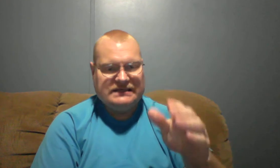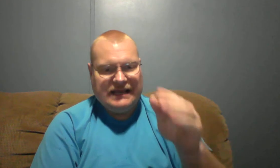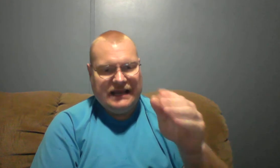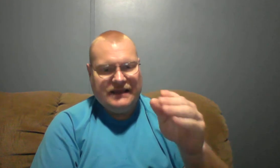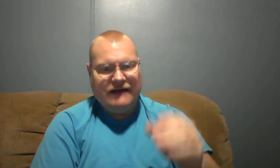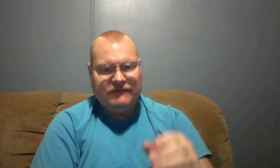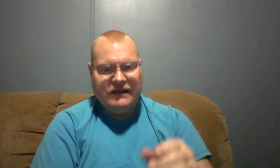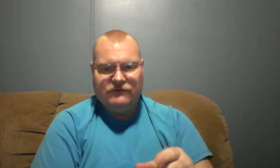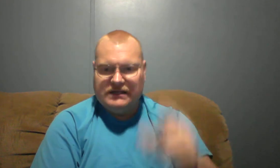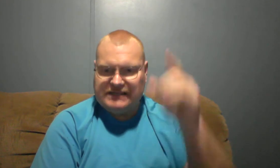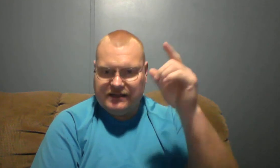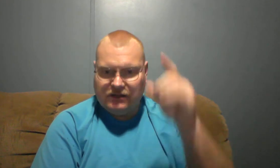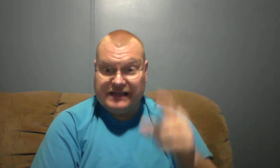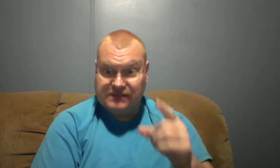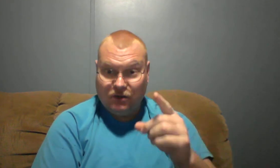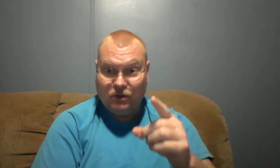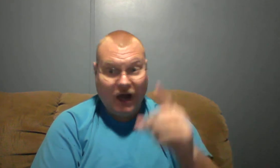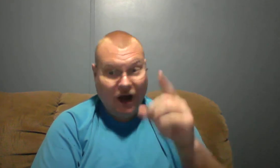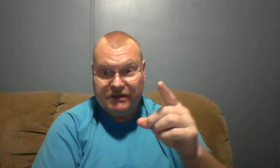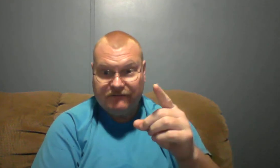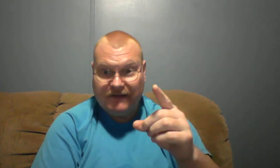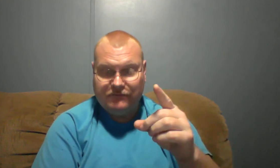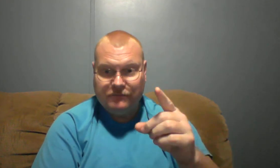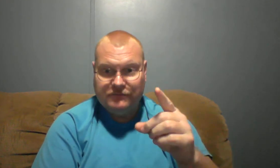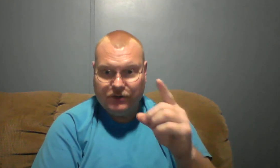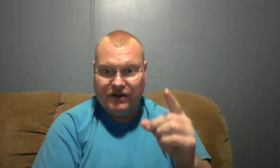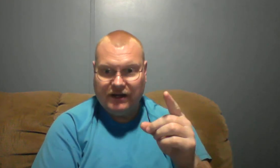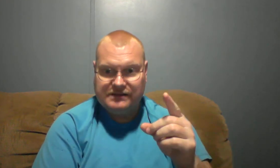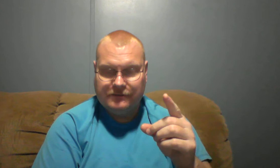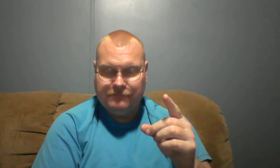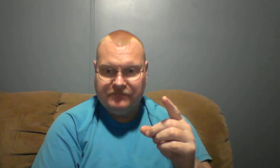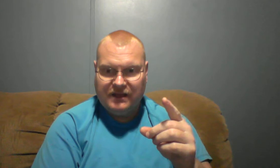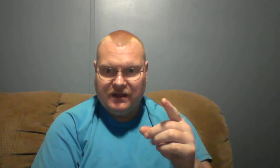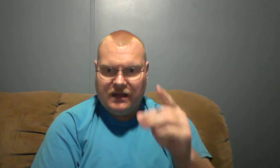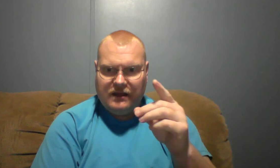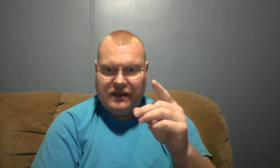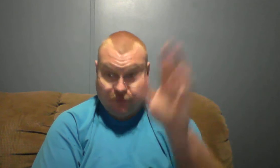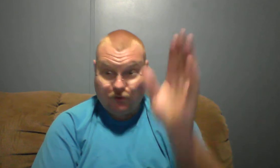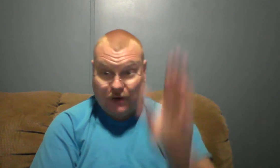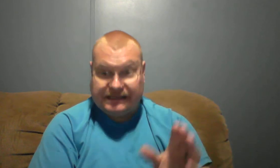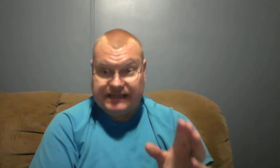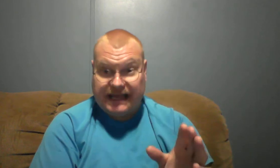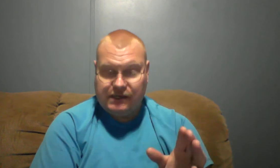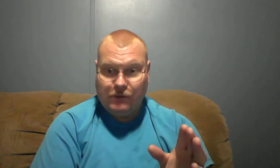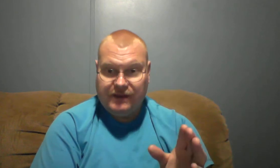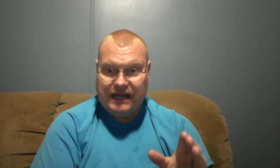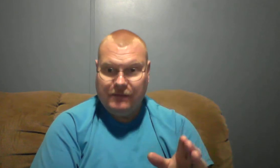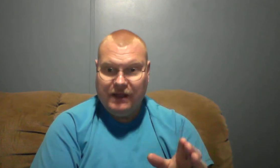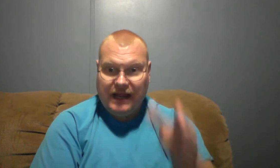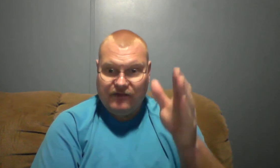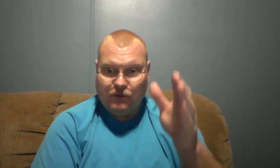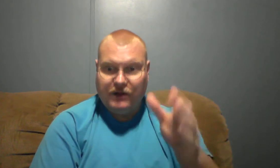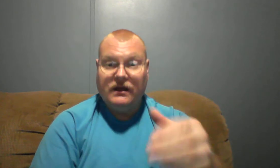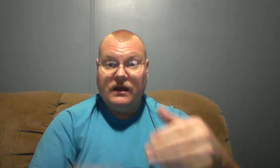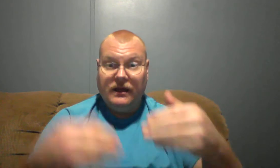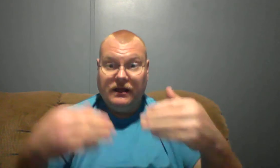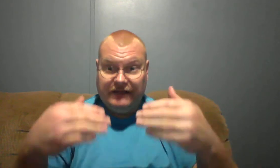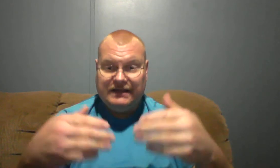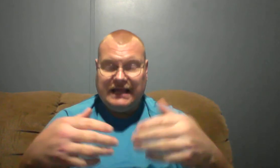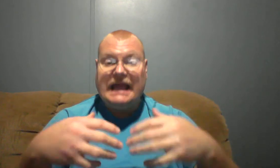in my faithfulness and is the Lord always faithful to hear us. If we're not standing with him, if we're living a